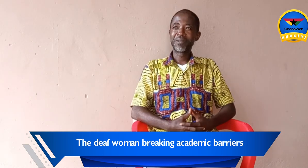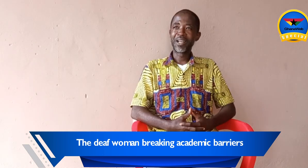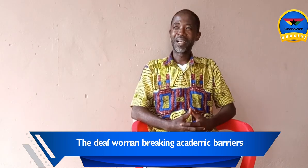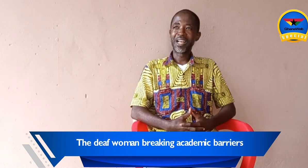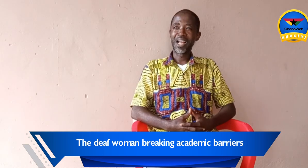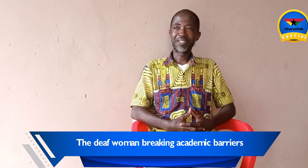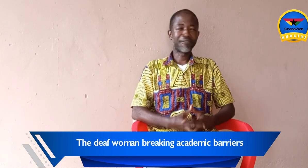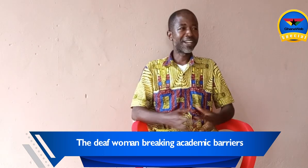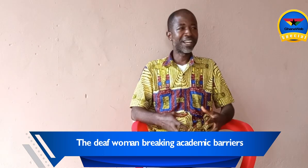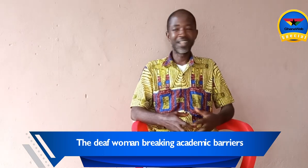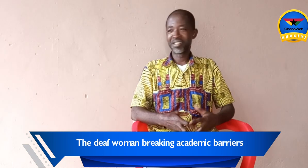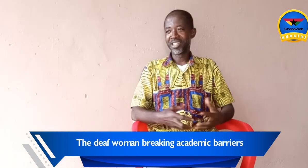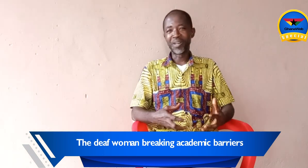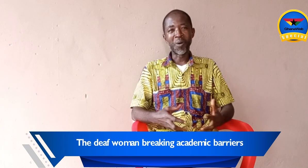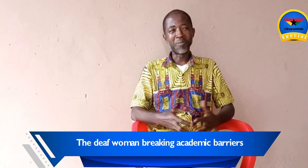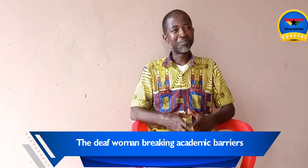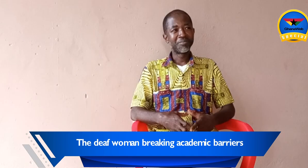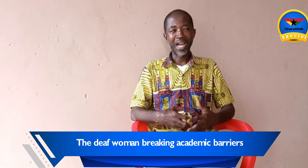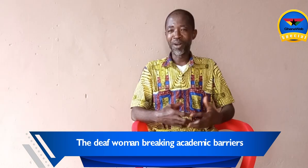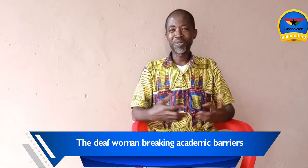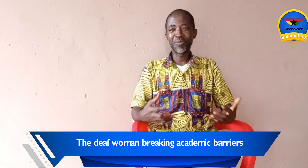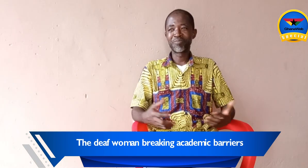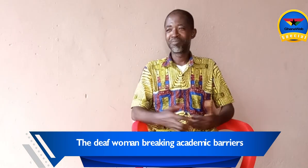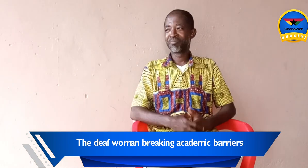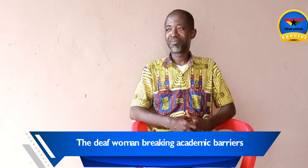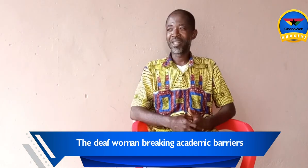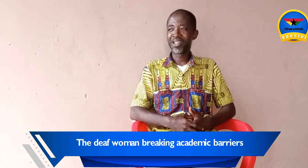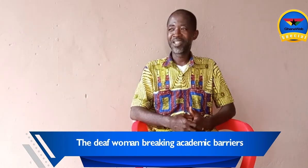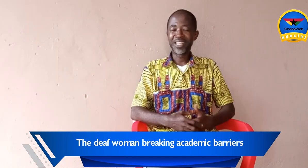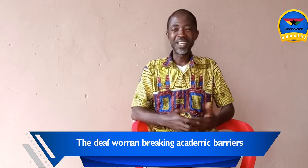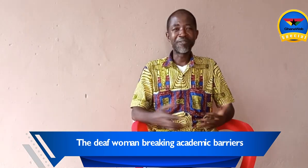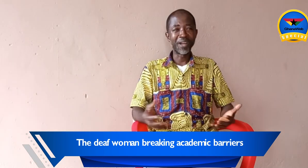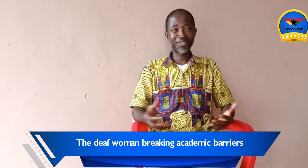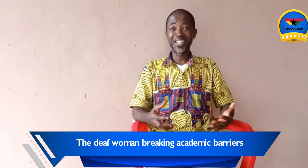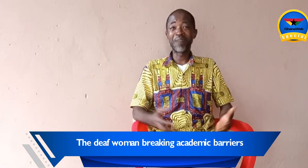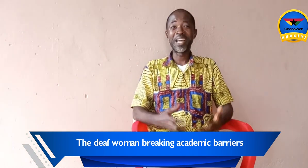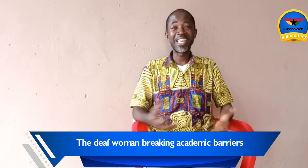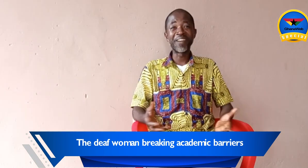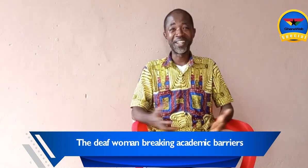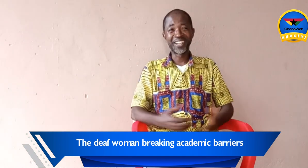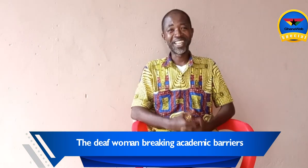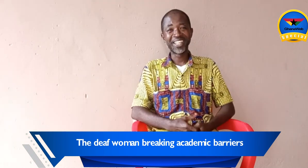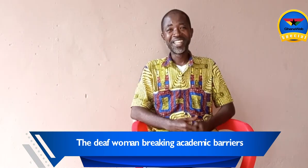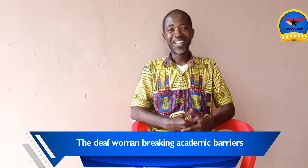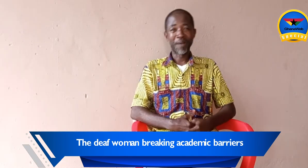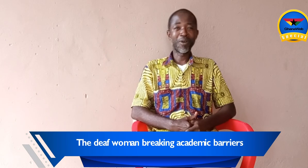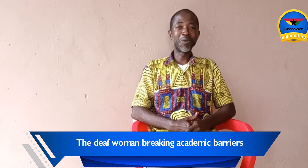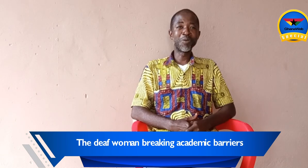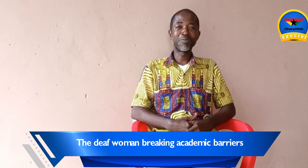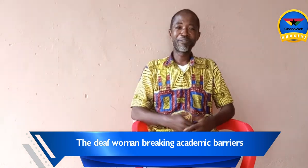As a father in a home, I also hear for her. I tell you, I'm her hearing. And the woman who feels her